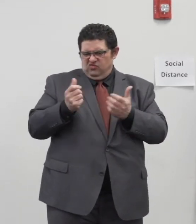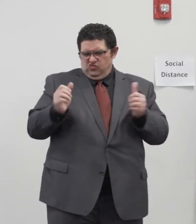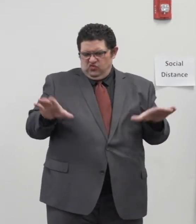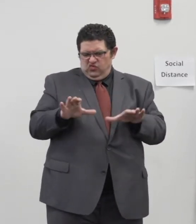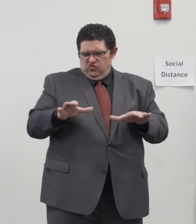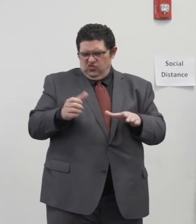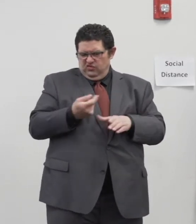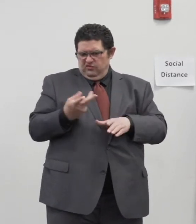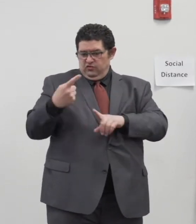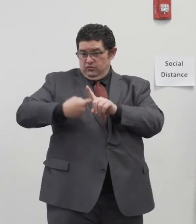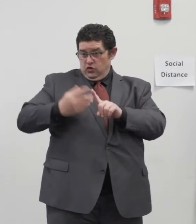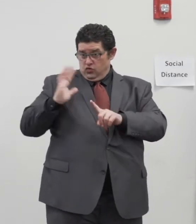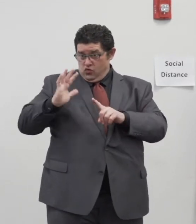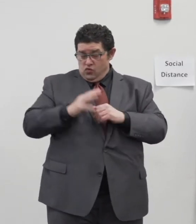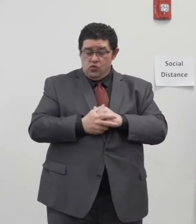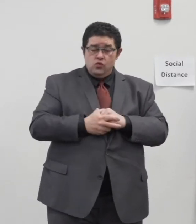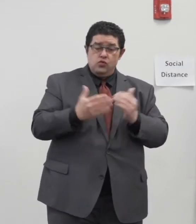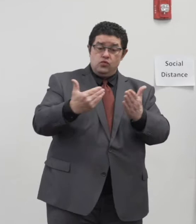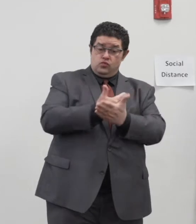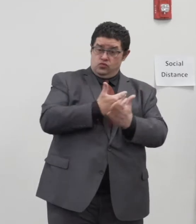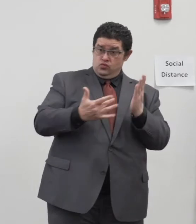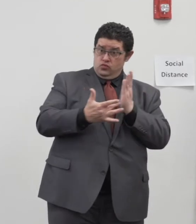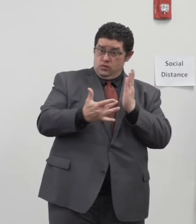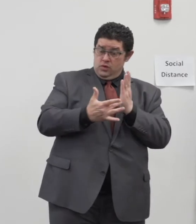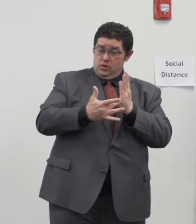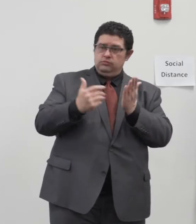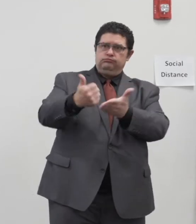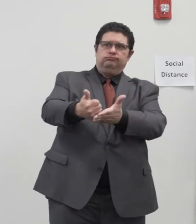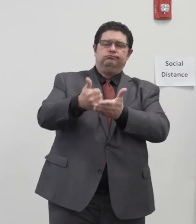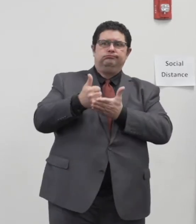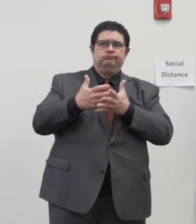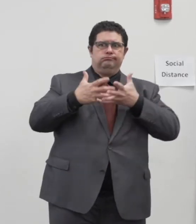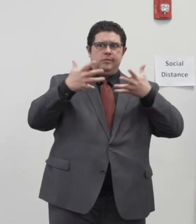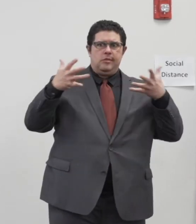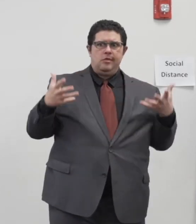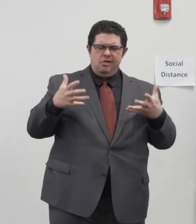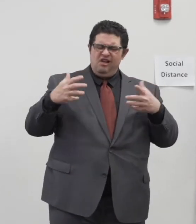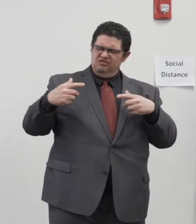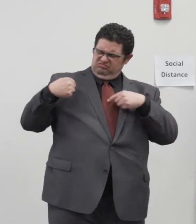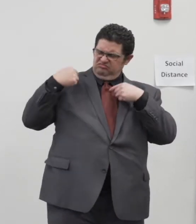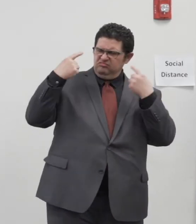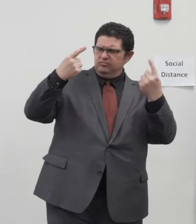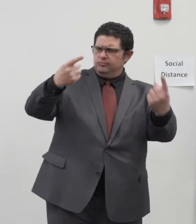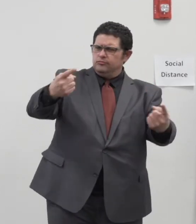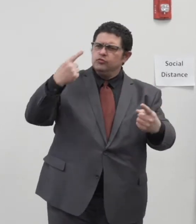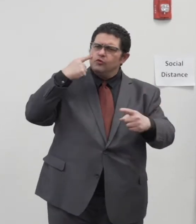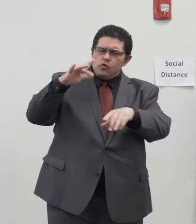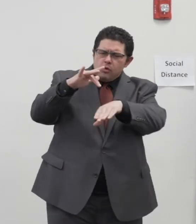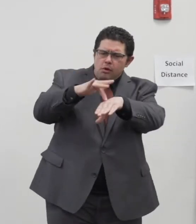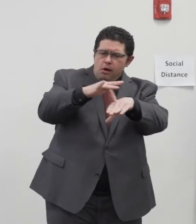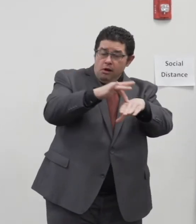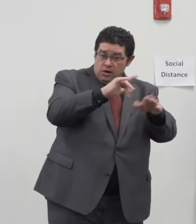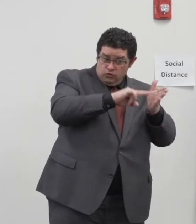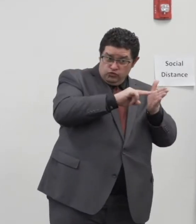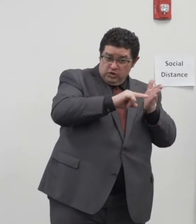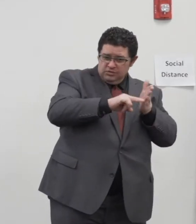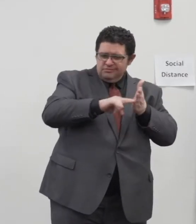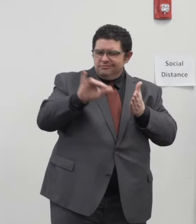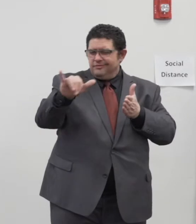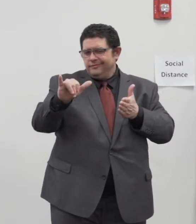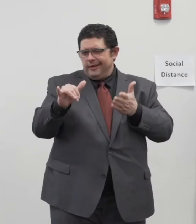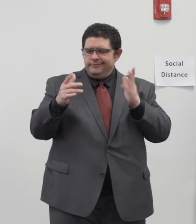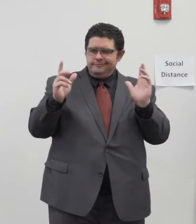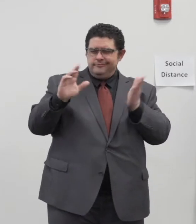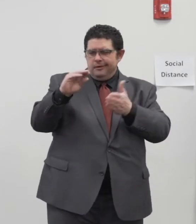This new technology will help us a great deal. Historically, for contact tracing, this has been a pencil and paper process,